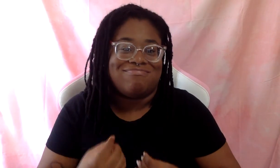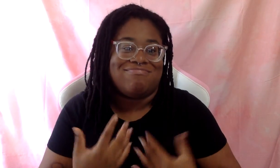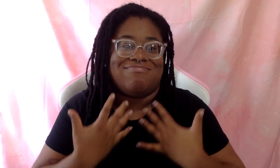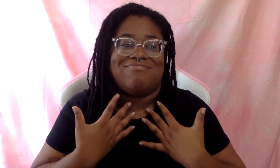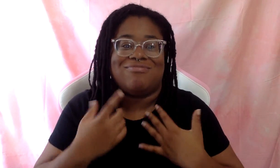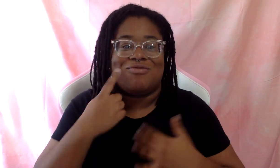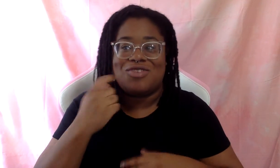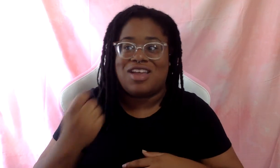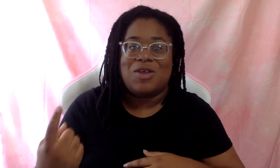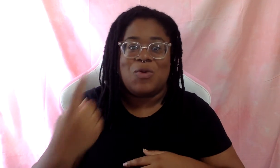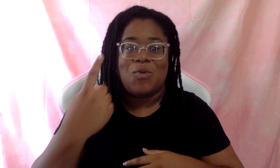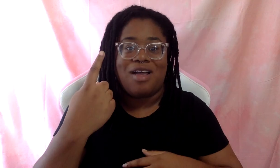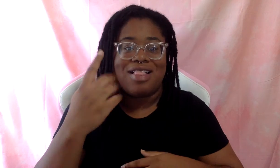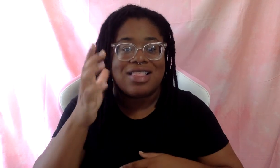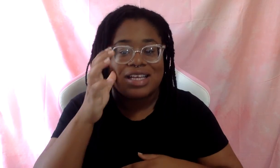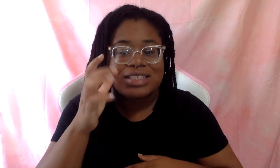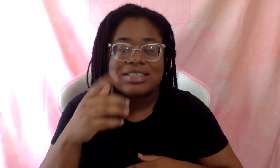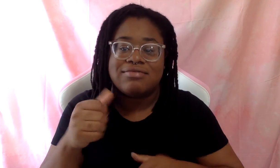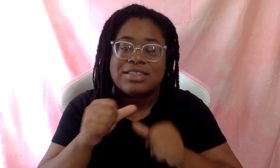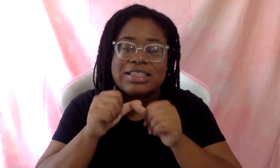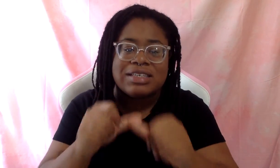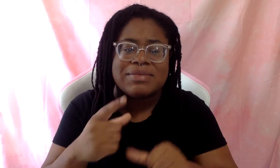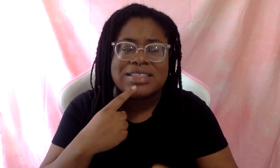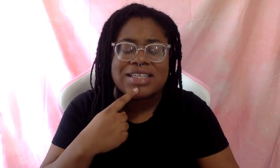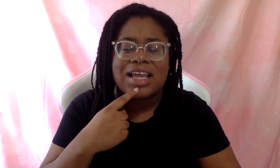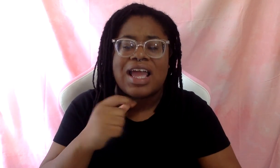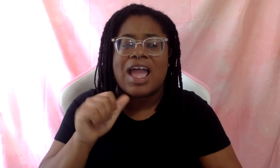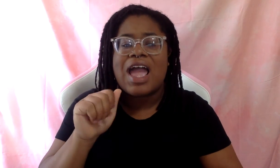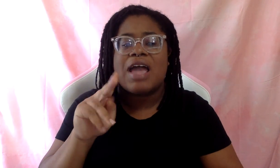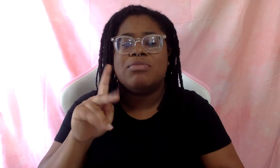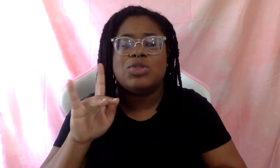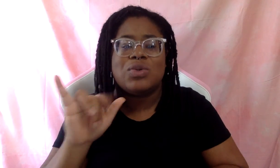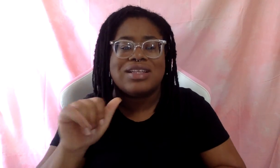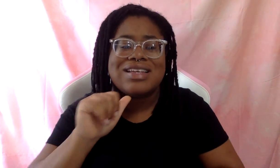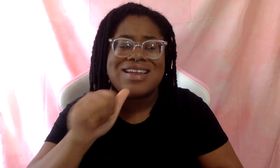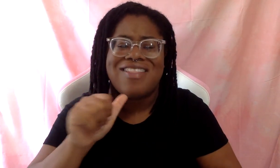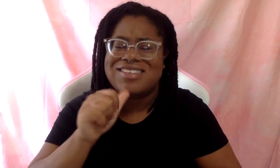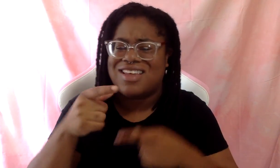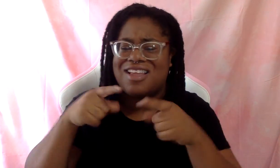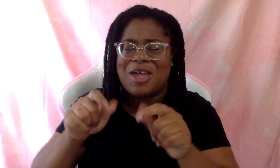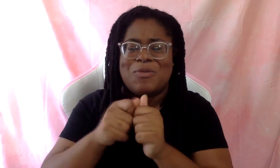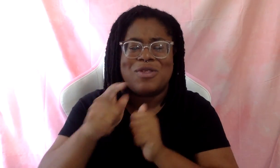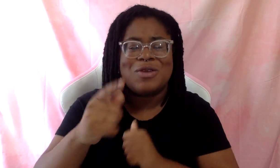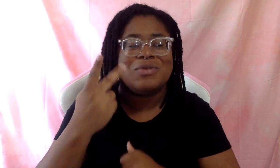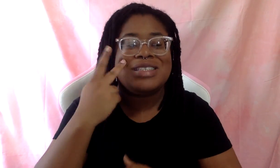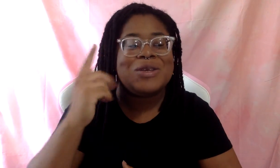listening. Keep saying absolutely not to anything unaligned. We will see you next time. Bye.